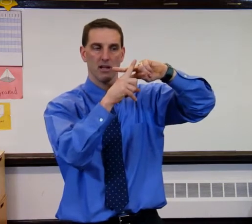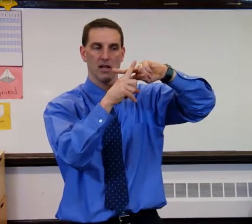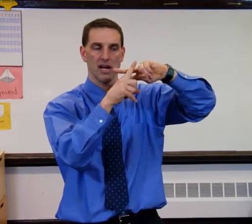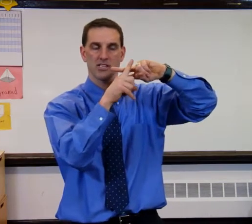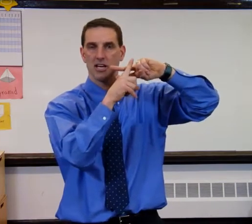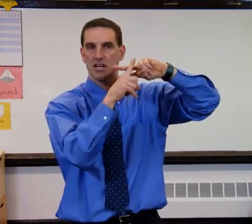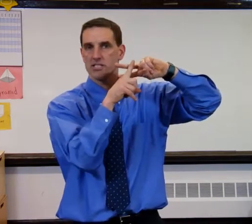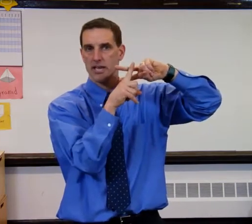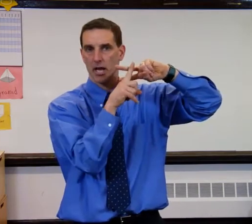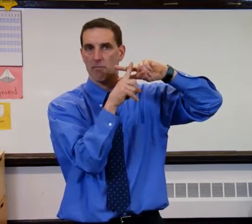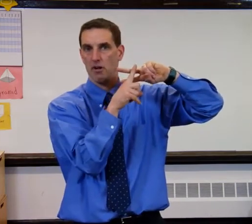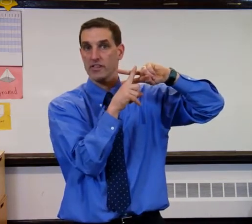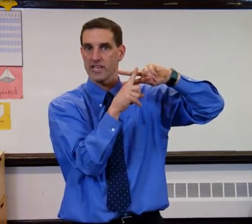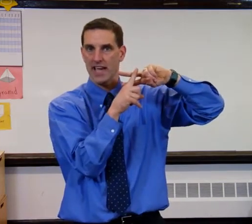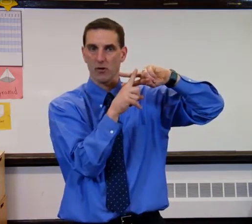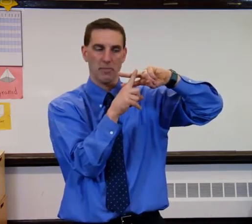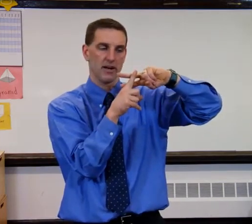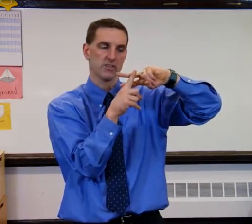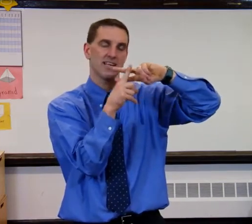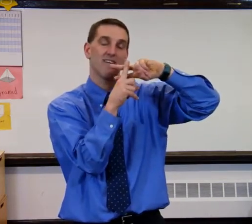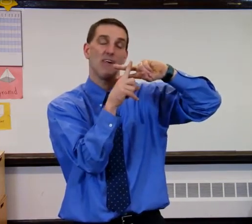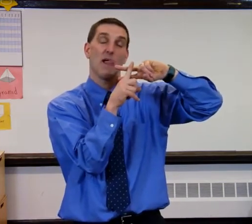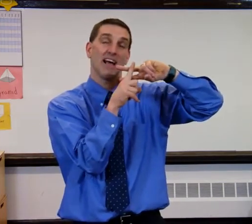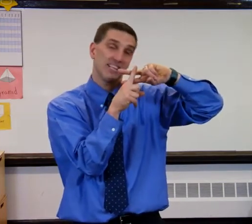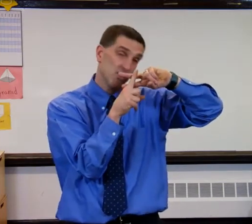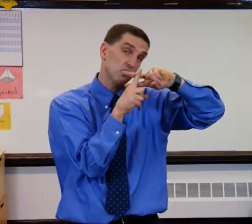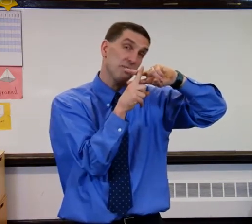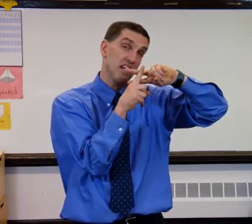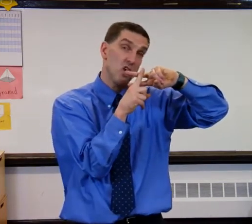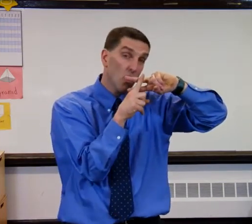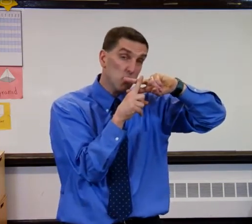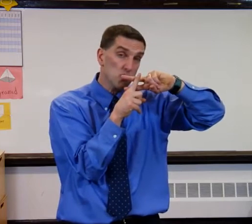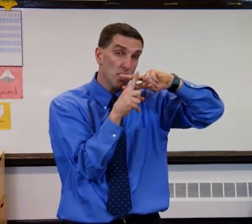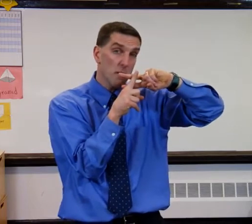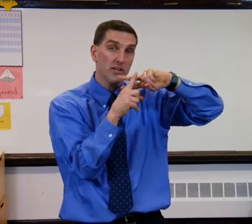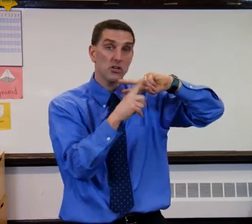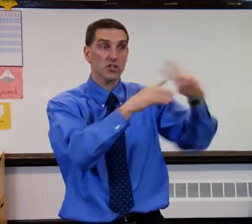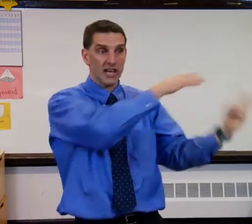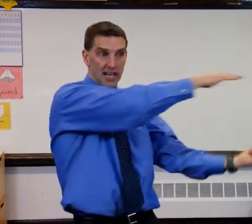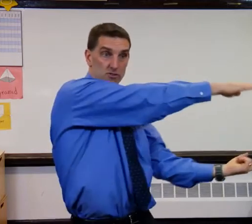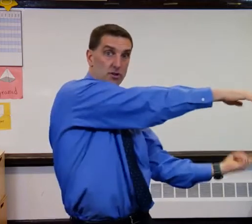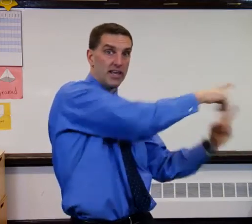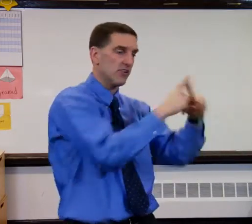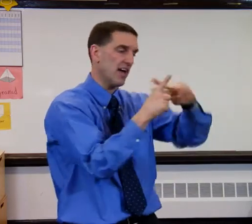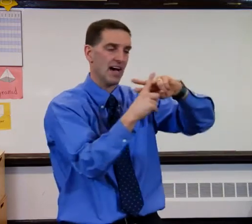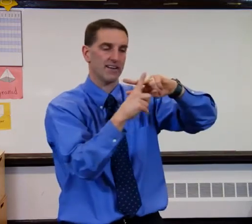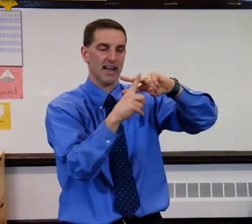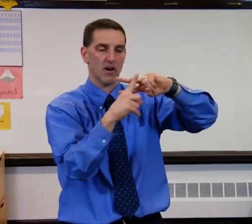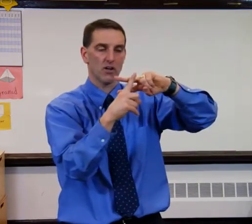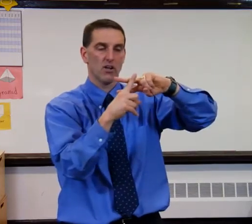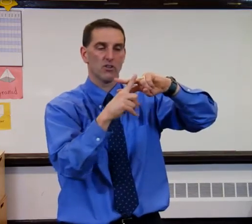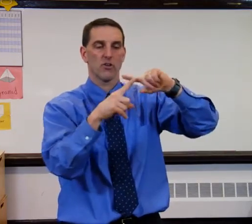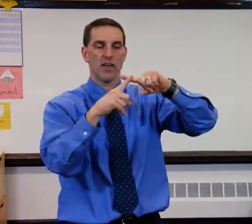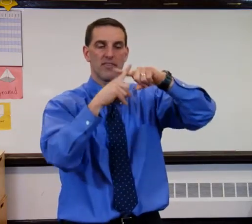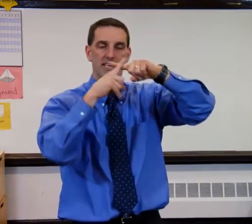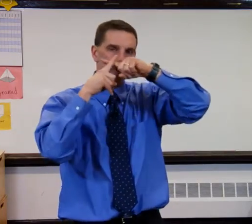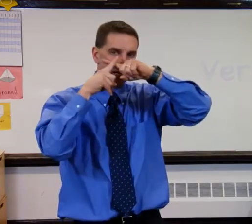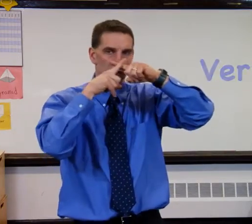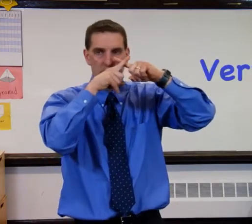lines, setting up all these angle pairs. Now, I could do this with my nose, but usually I have two kids act it out. So that these become the